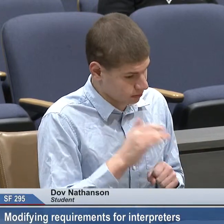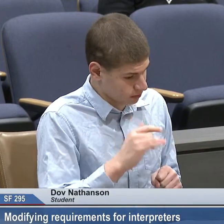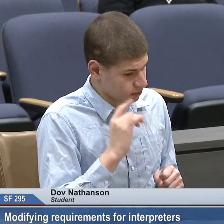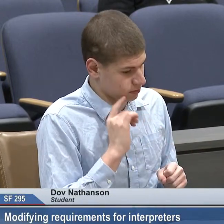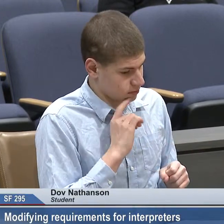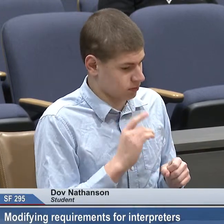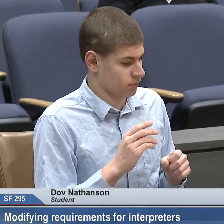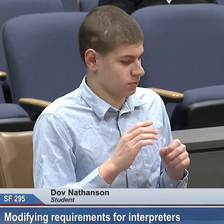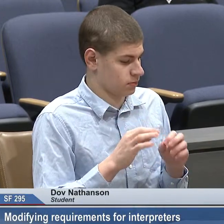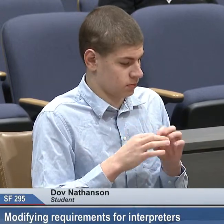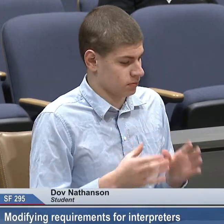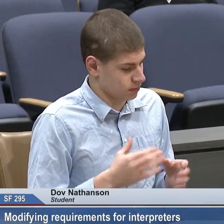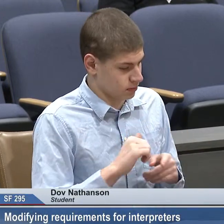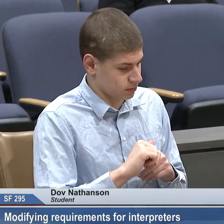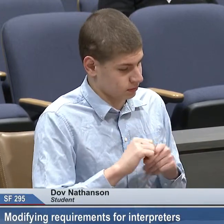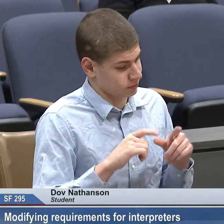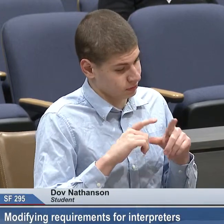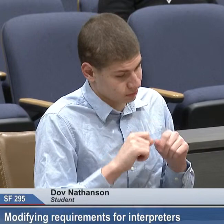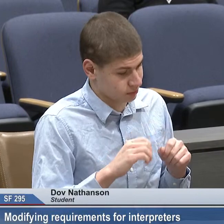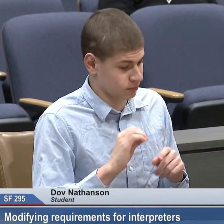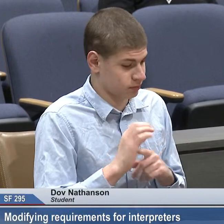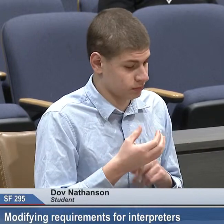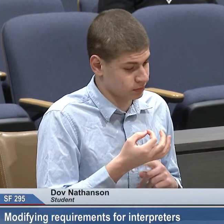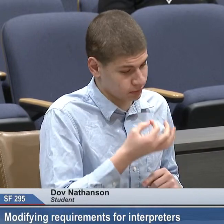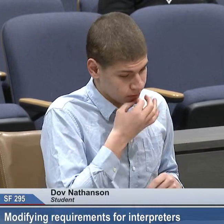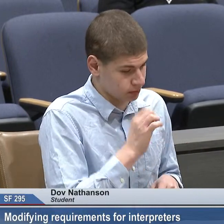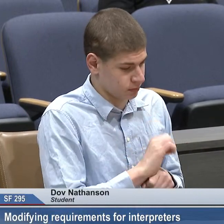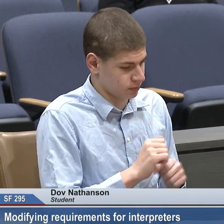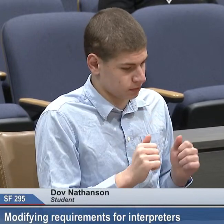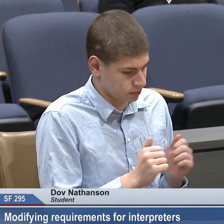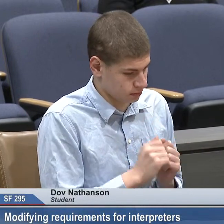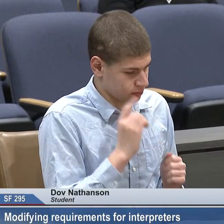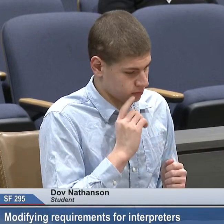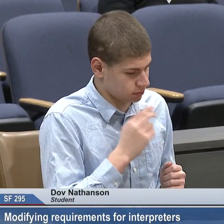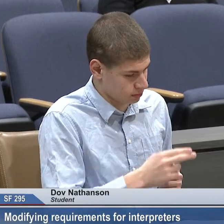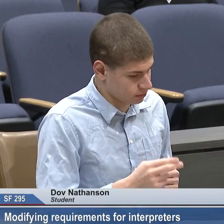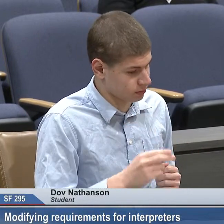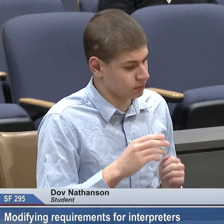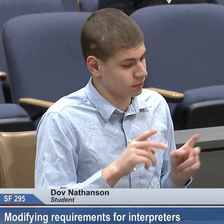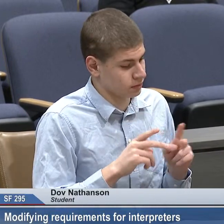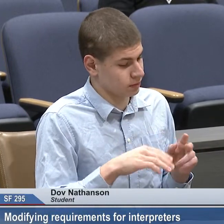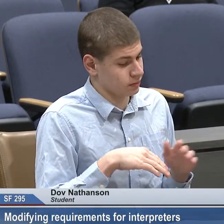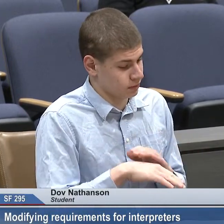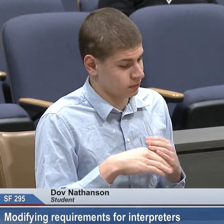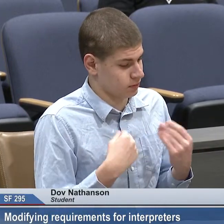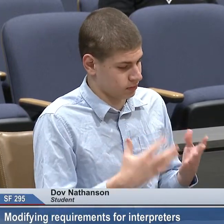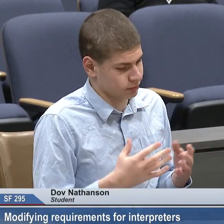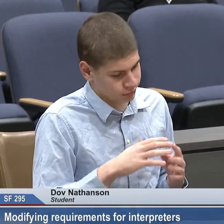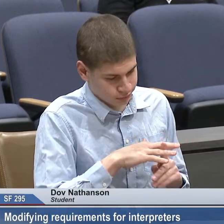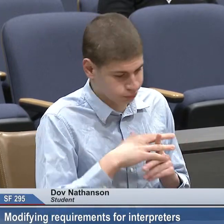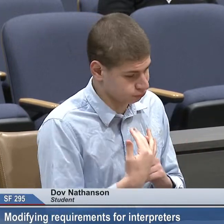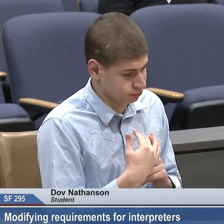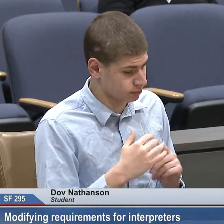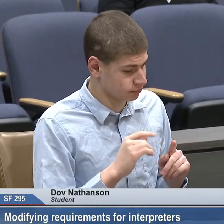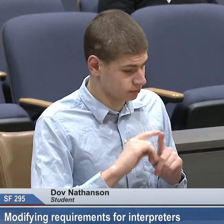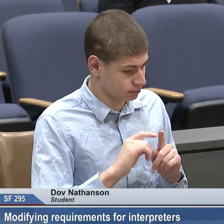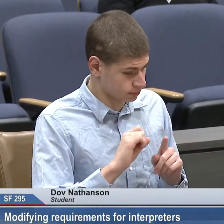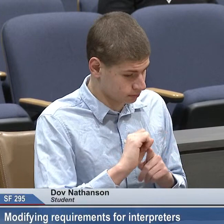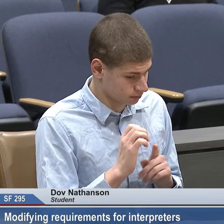they provide. Even though RID, the National Organization of Interpreters, has that deaf interpreters confirmed trained linguistic and